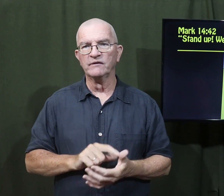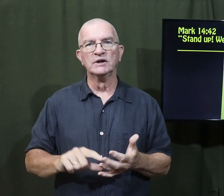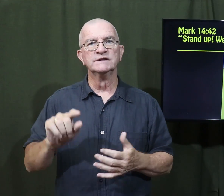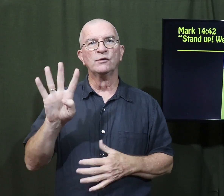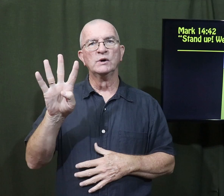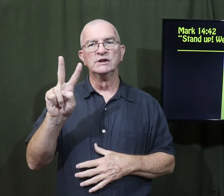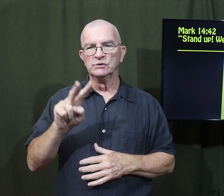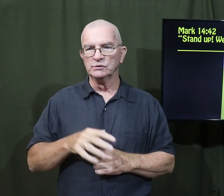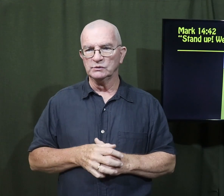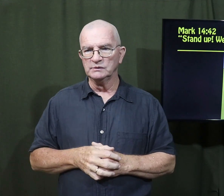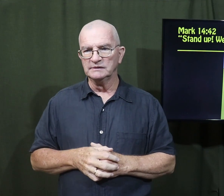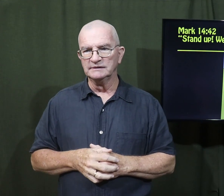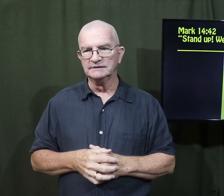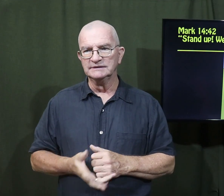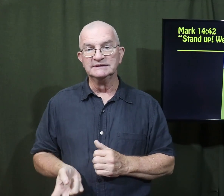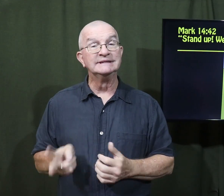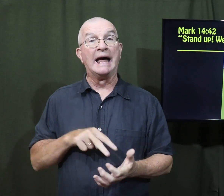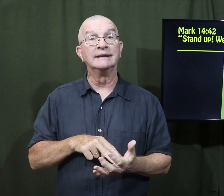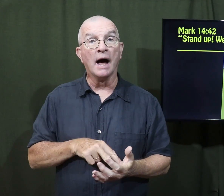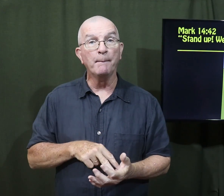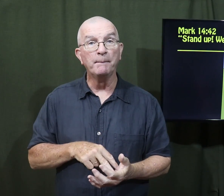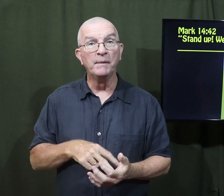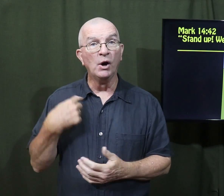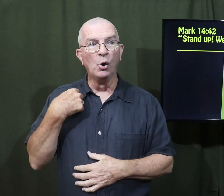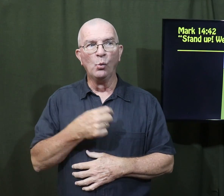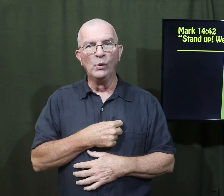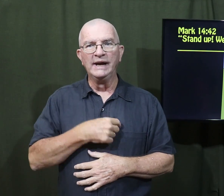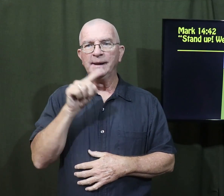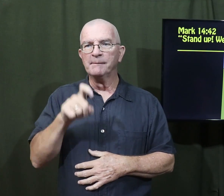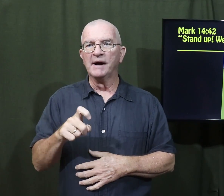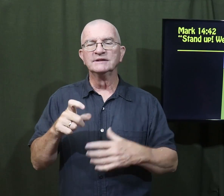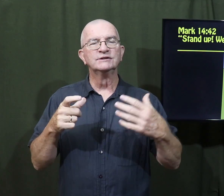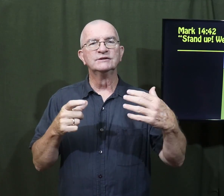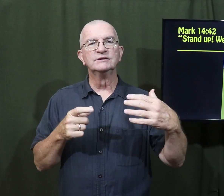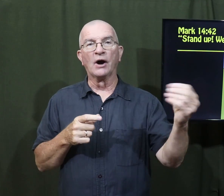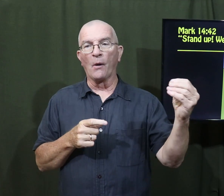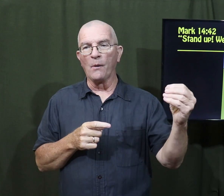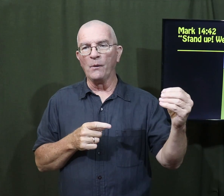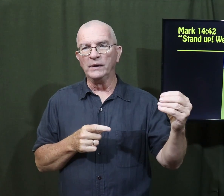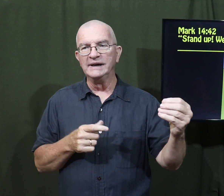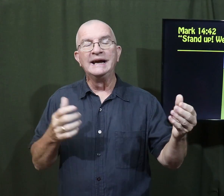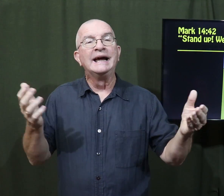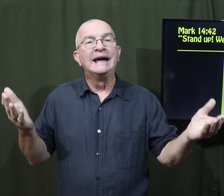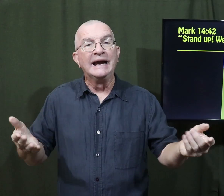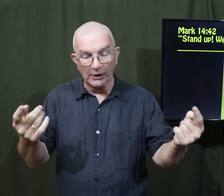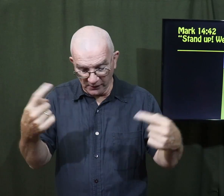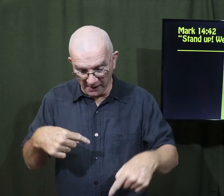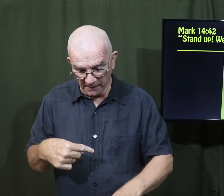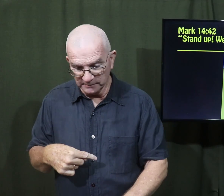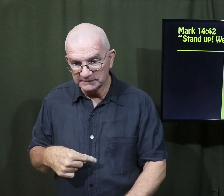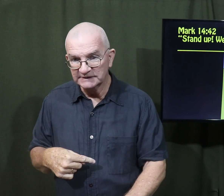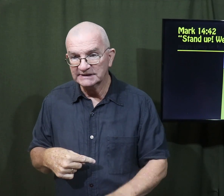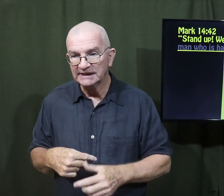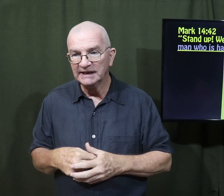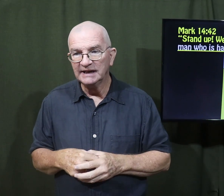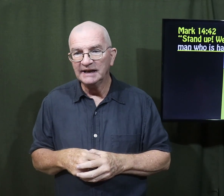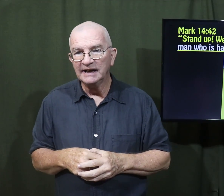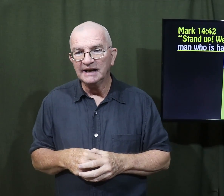And verse 42, stand up, we must go. Here comes